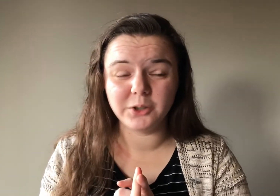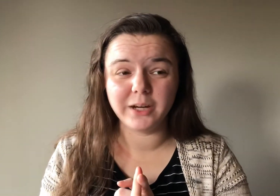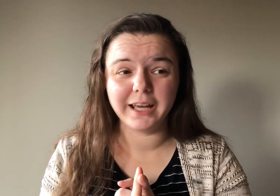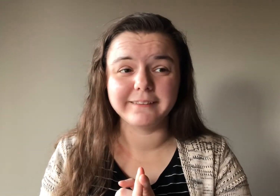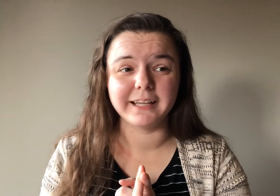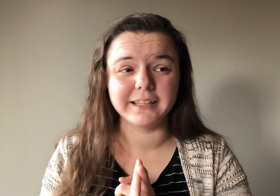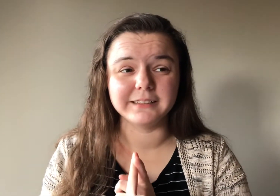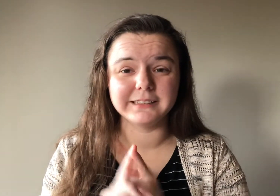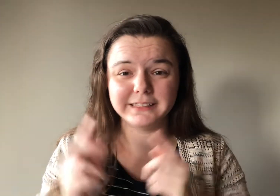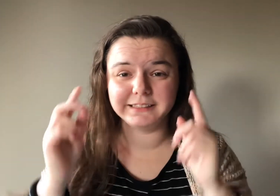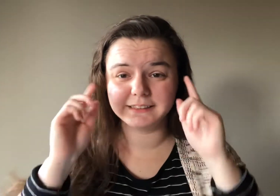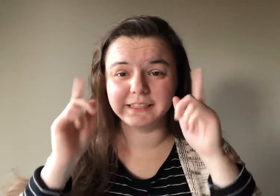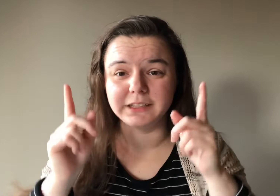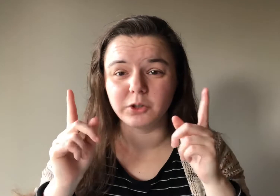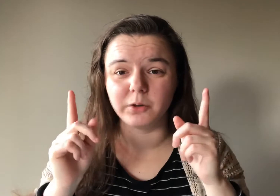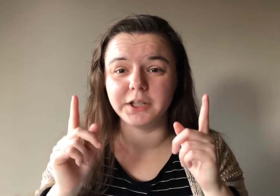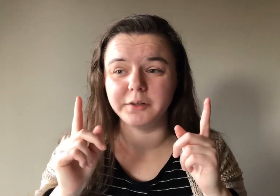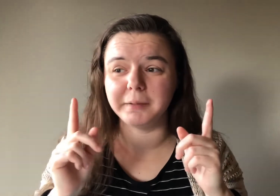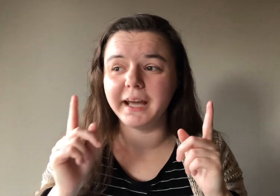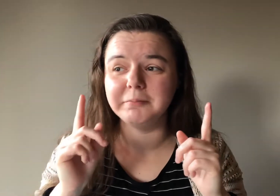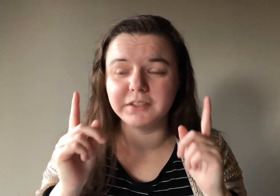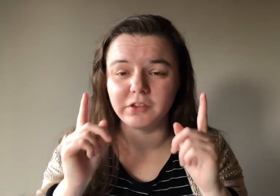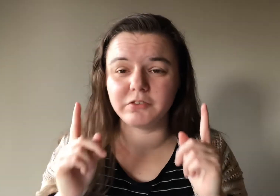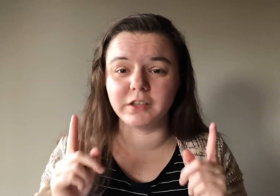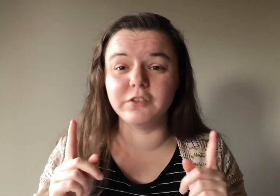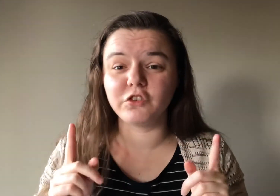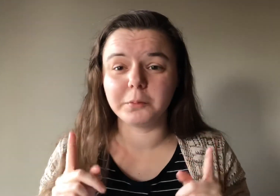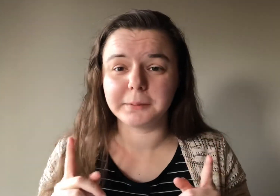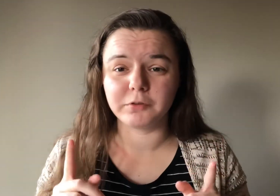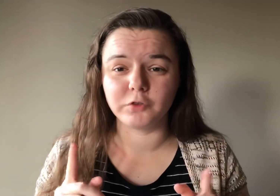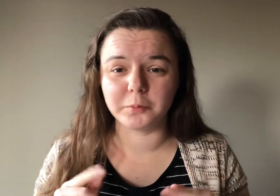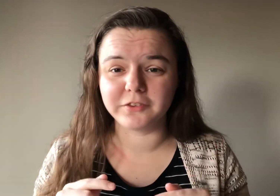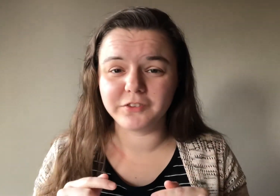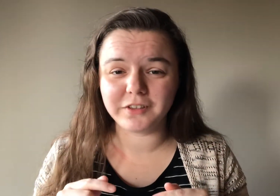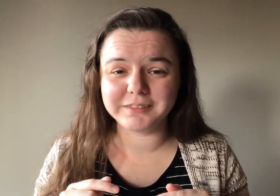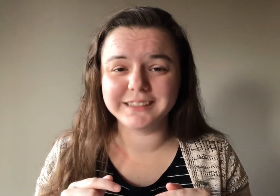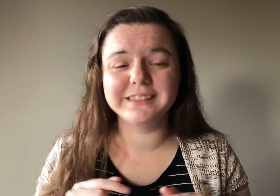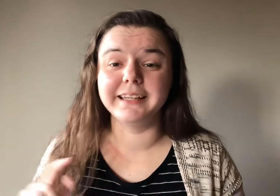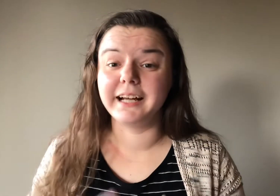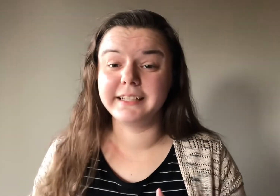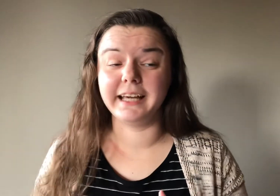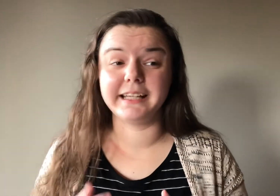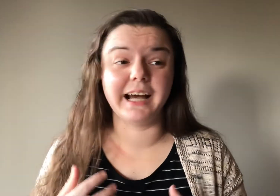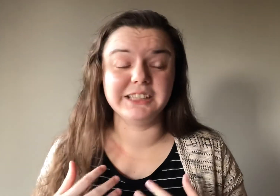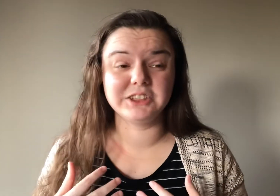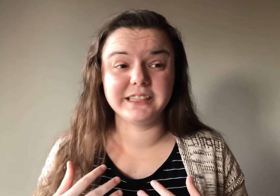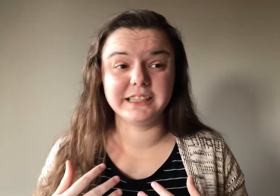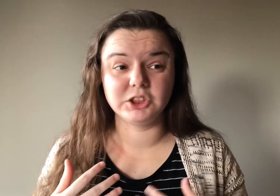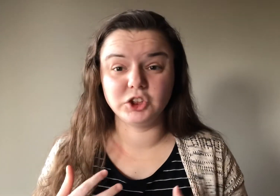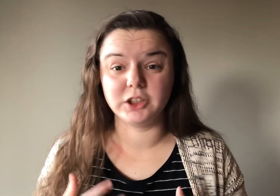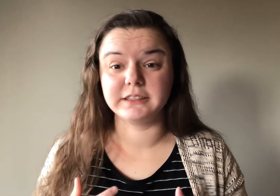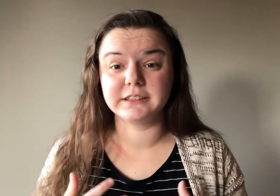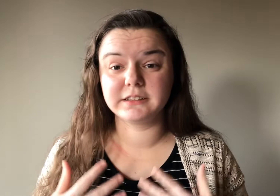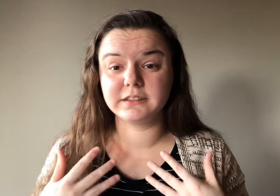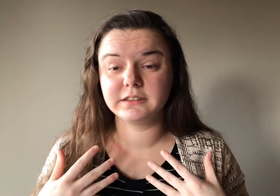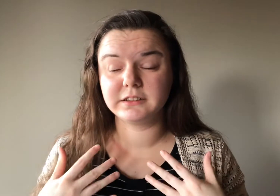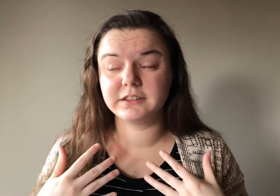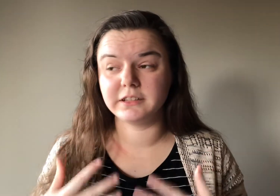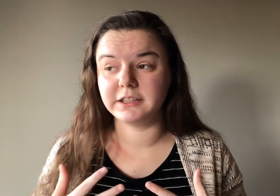and then see the choreo in my head because I've seen so many performances of it. And then again, I just think it's just such,